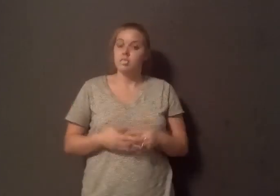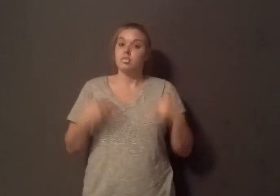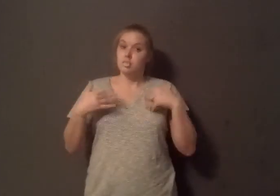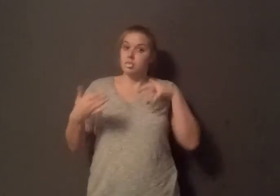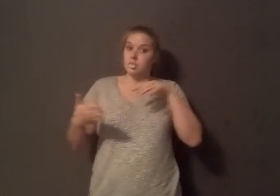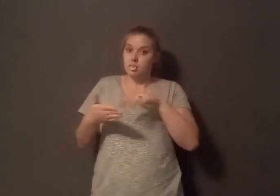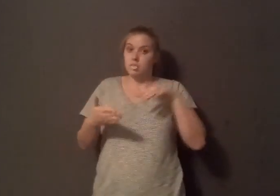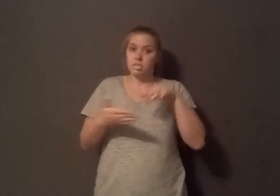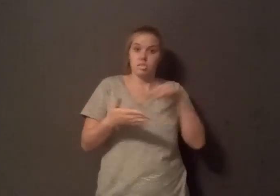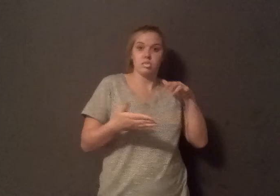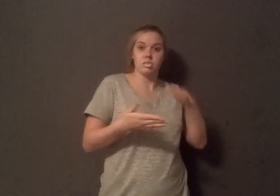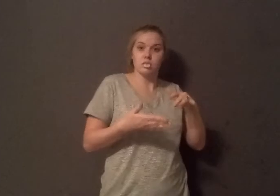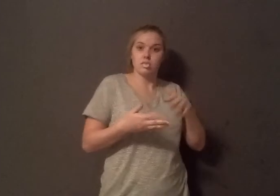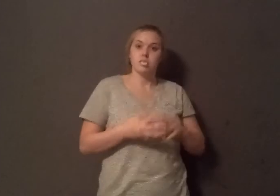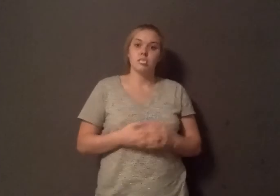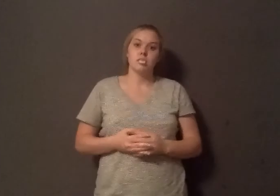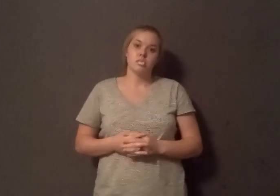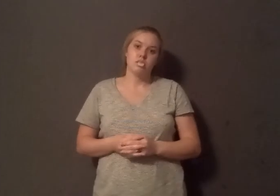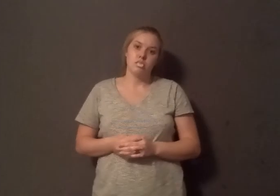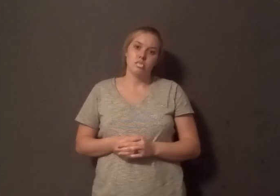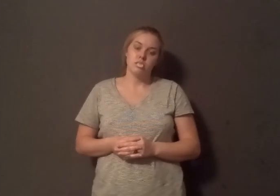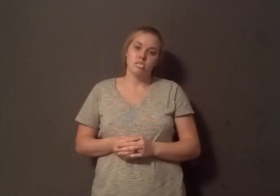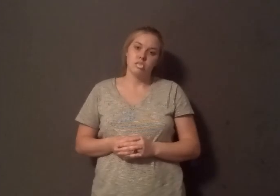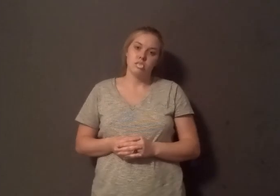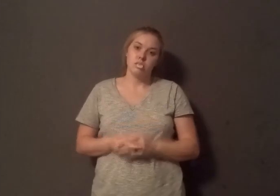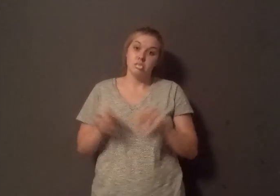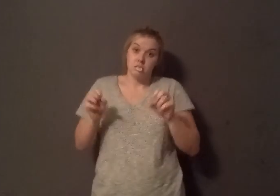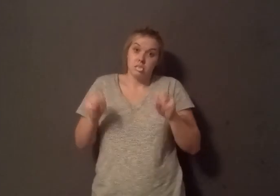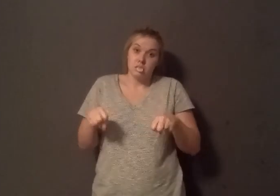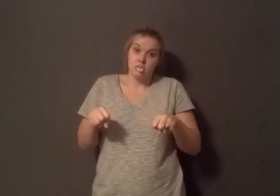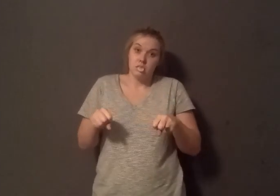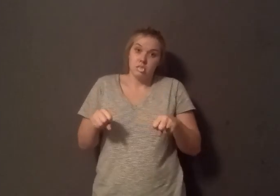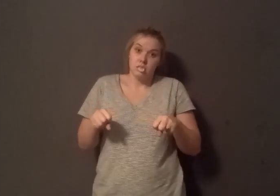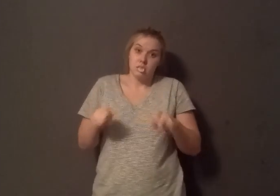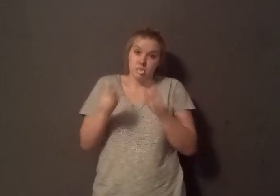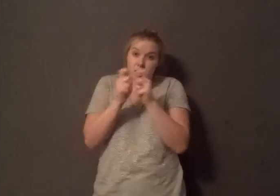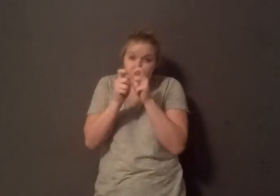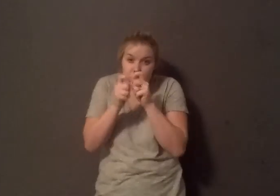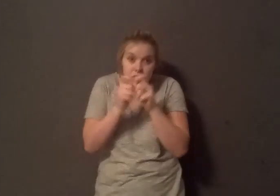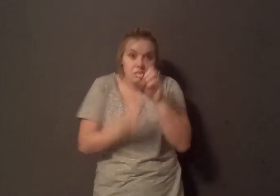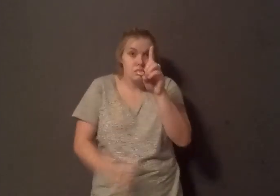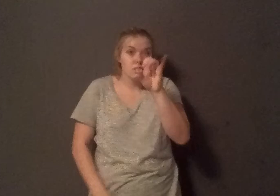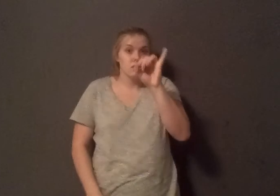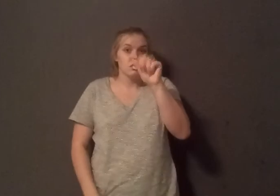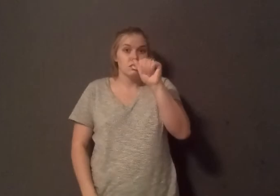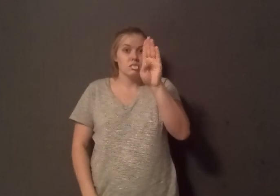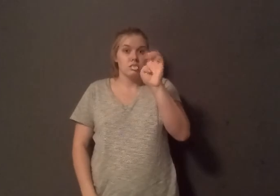said that you actually could potentially cure reverse diabetes with a purely plant